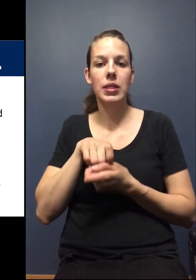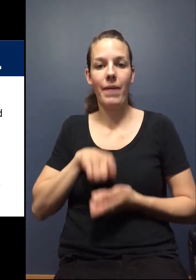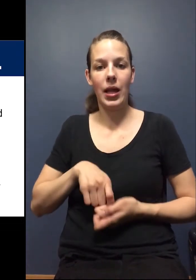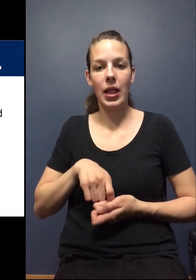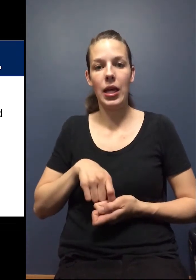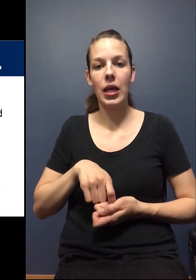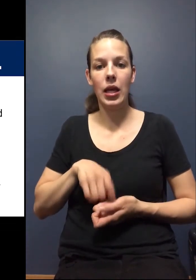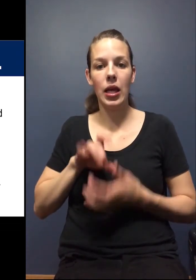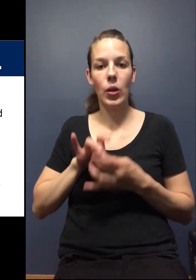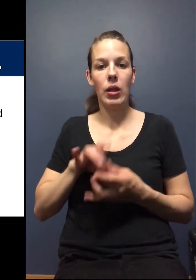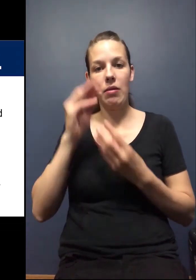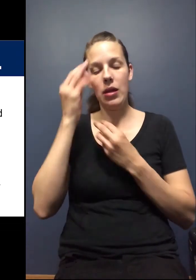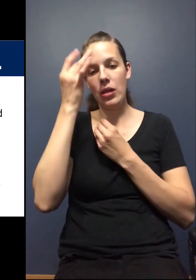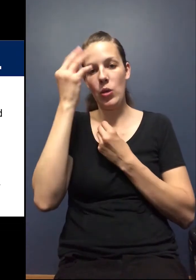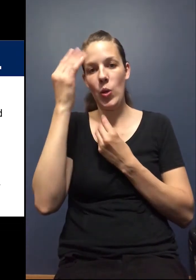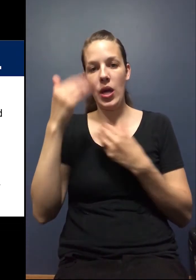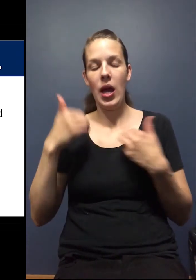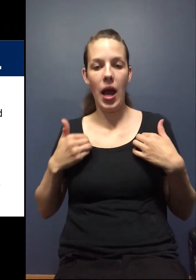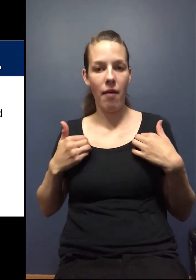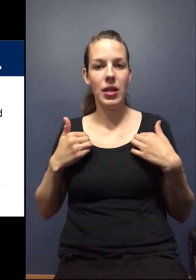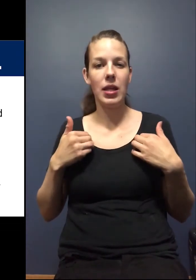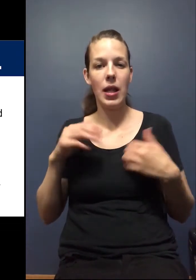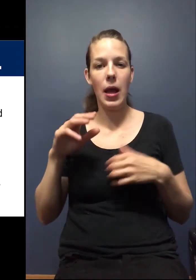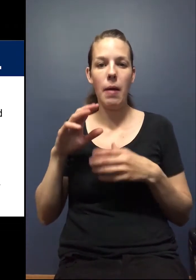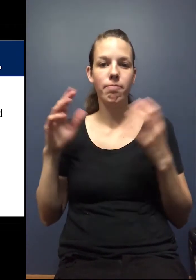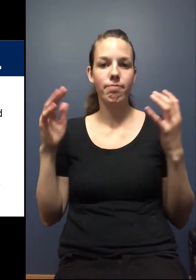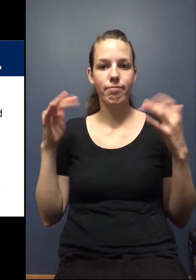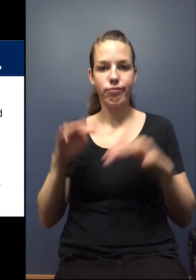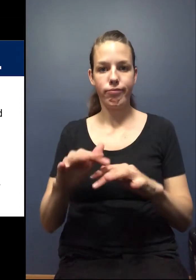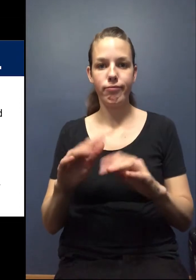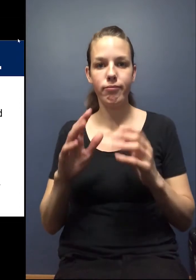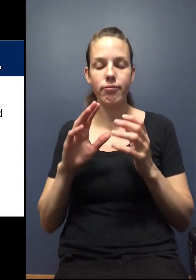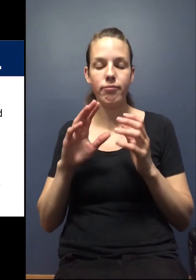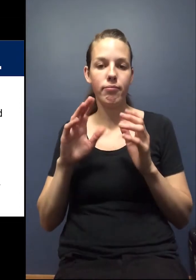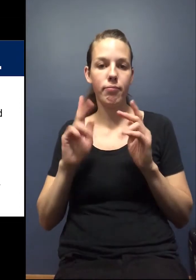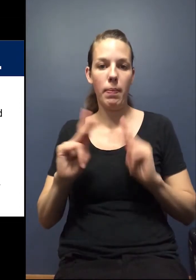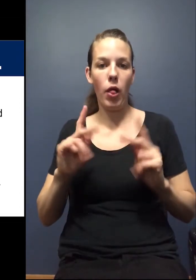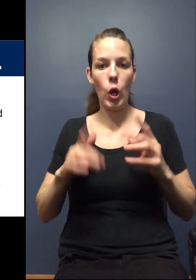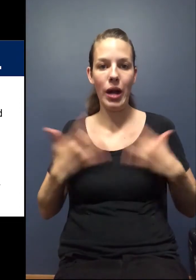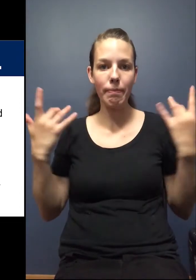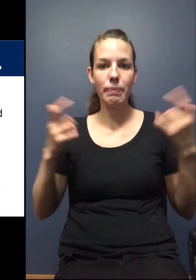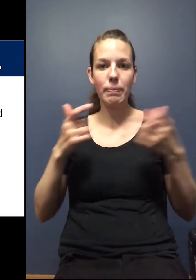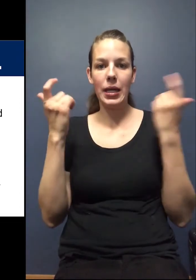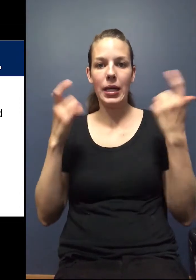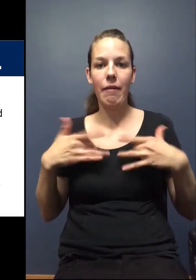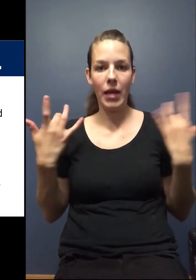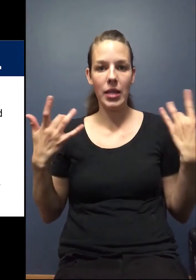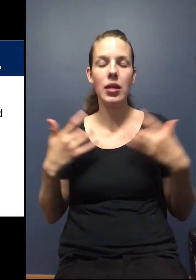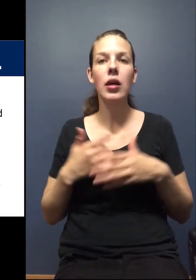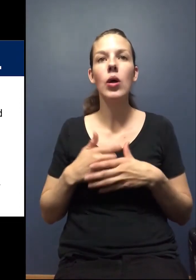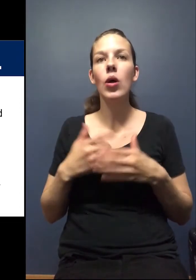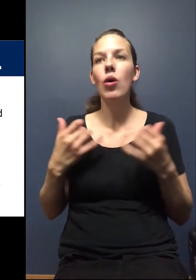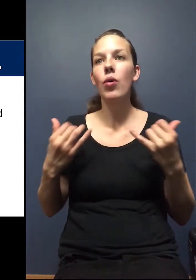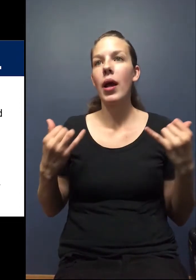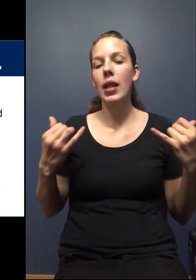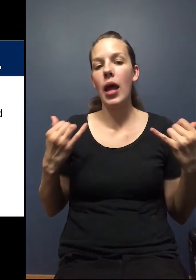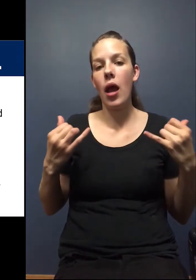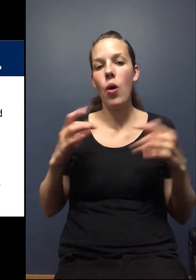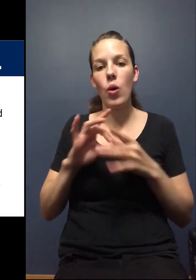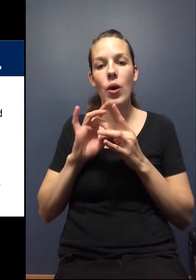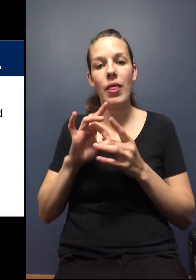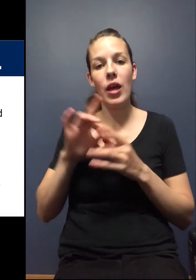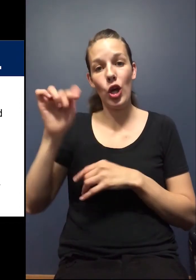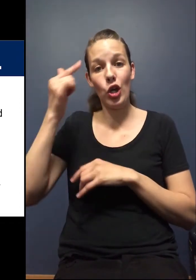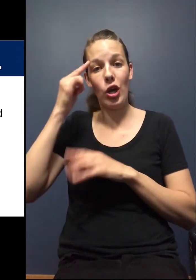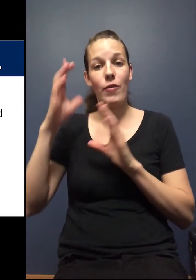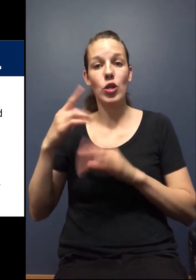for, um, considerations when you're having a mass gathering or a large event. And again, right now, um, according